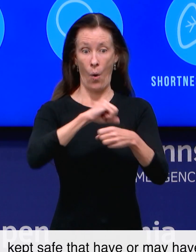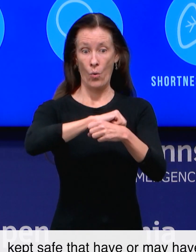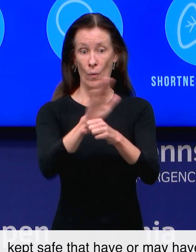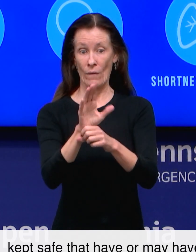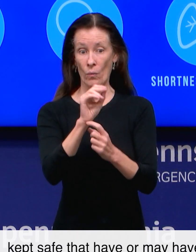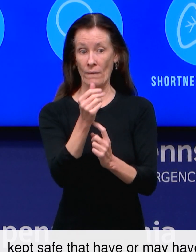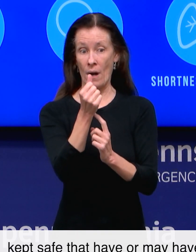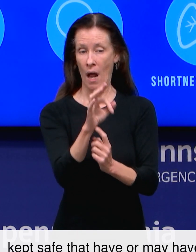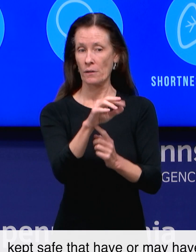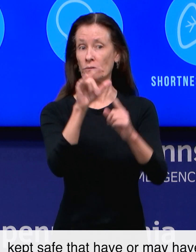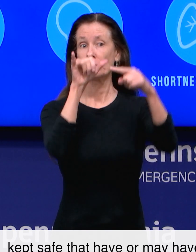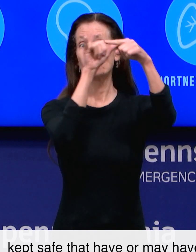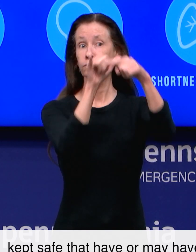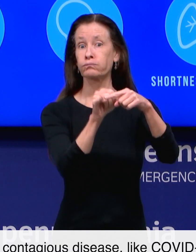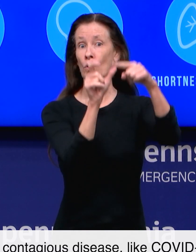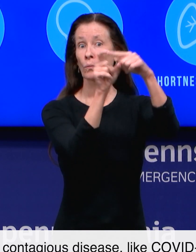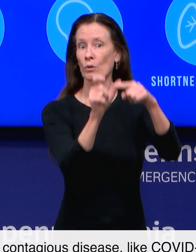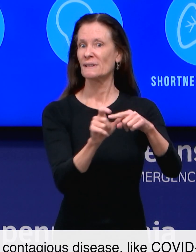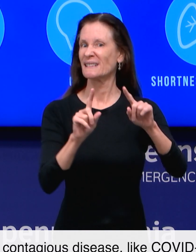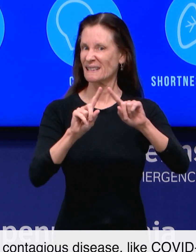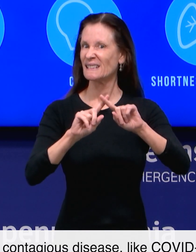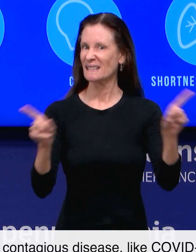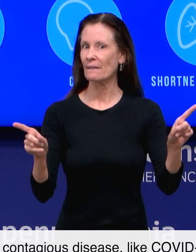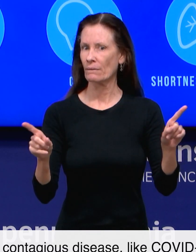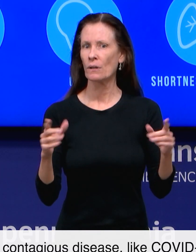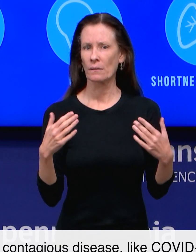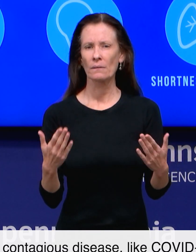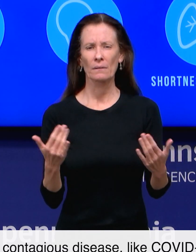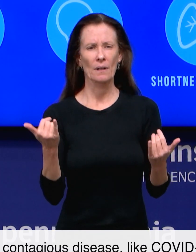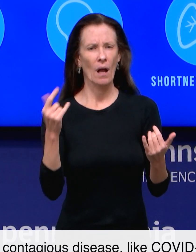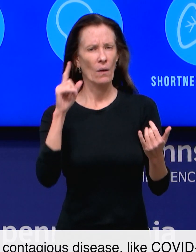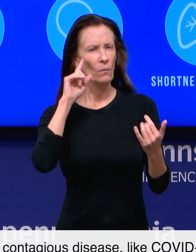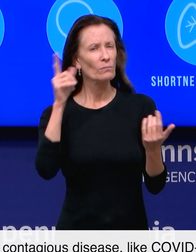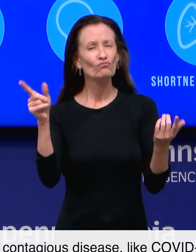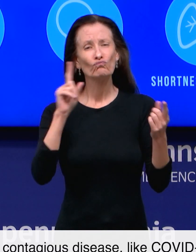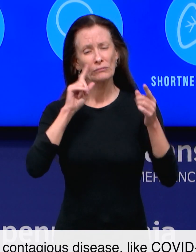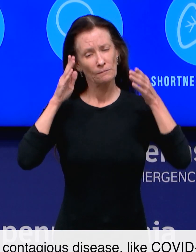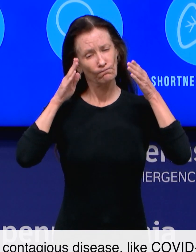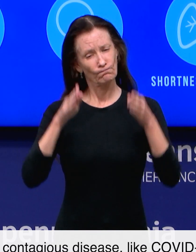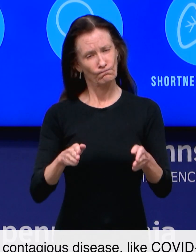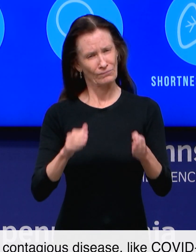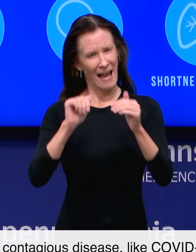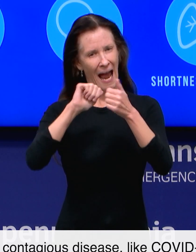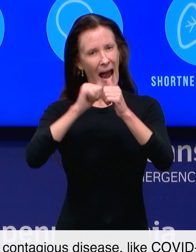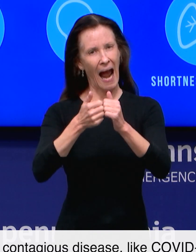kept safe that have or may have a contagious disease, like COVID-19.